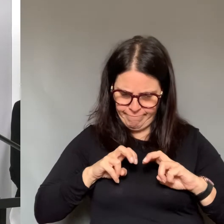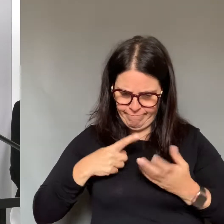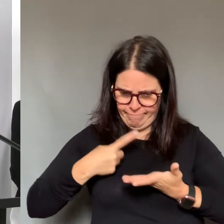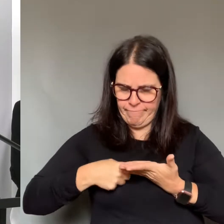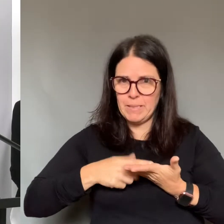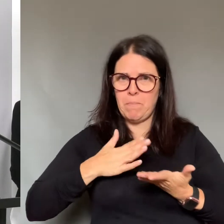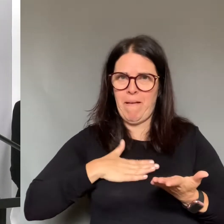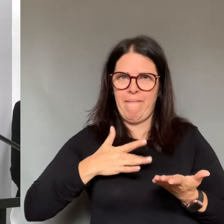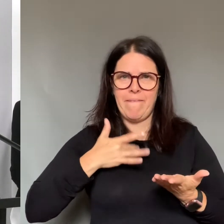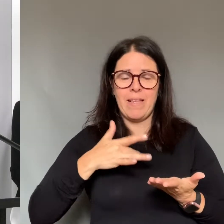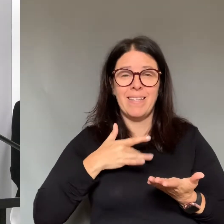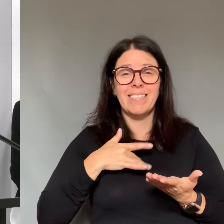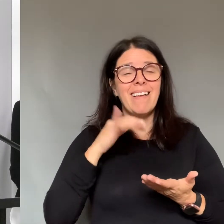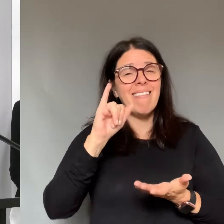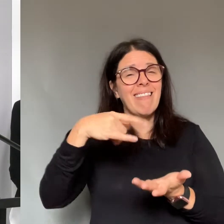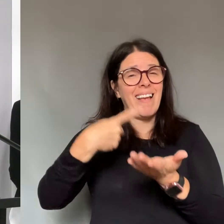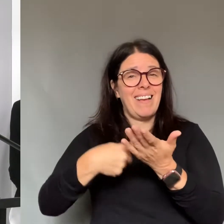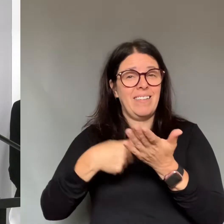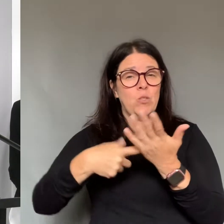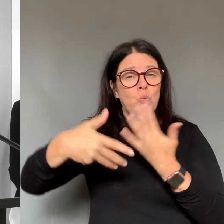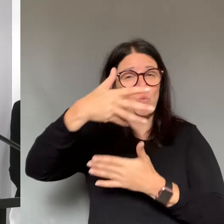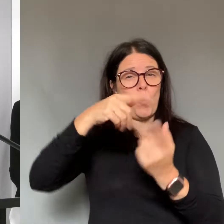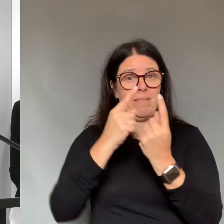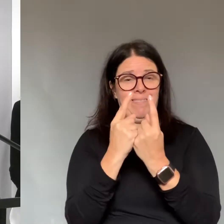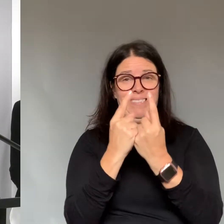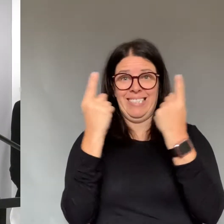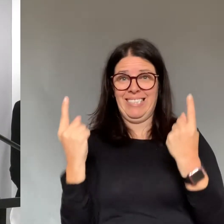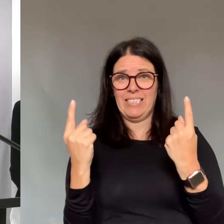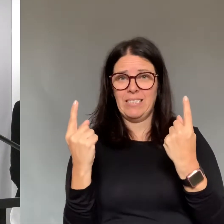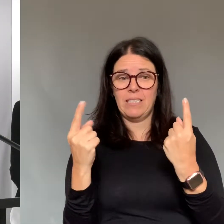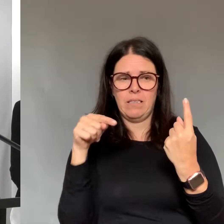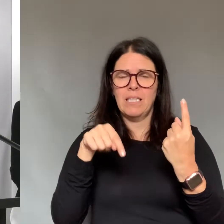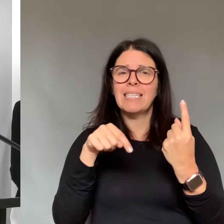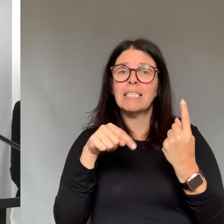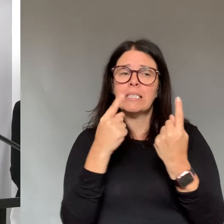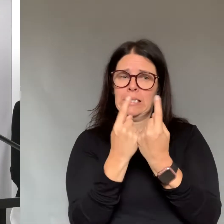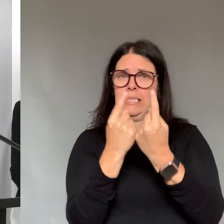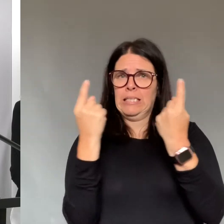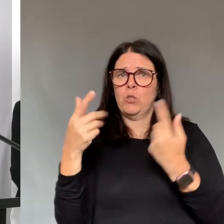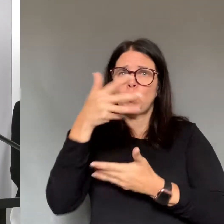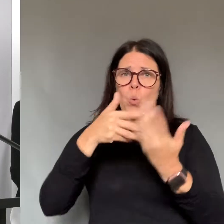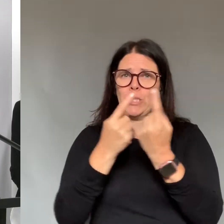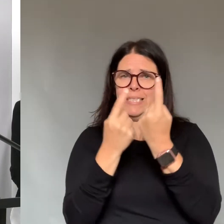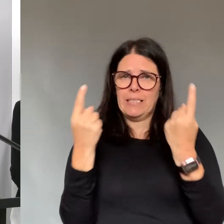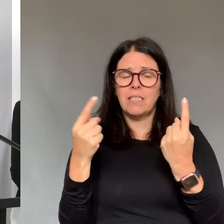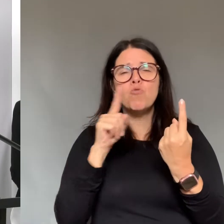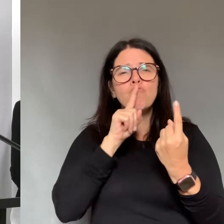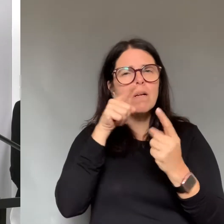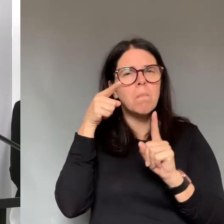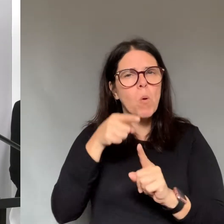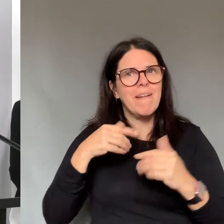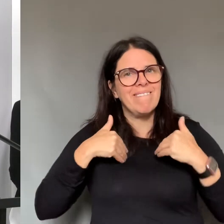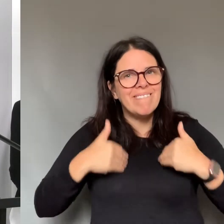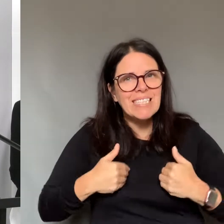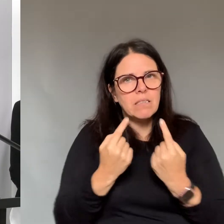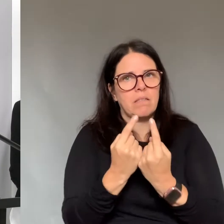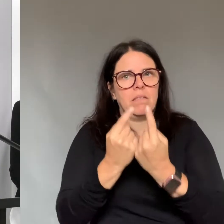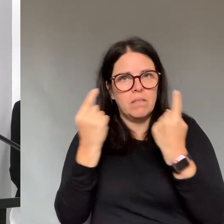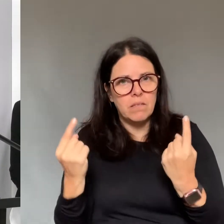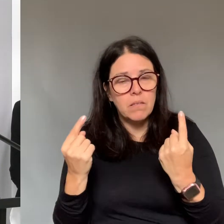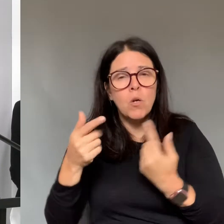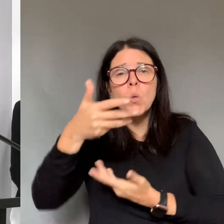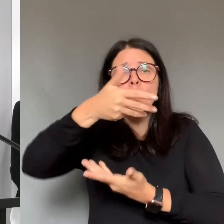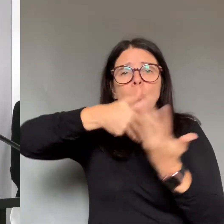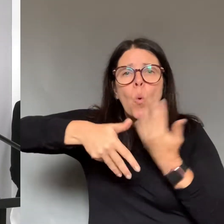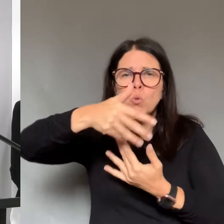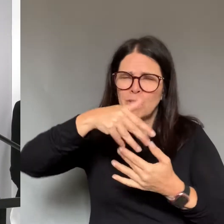Social media is not helping anyone. Use credible sources to get your accurate information. There is no conspiracy going on. This is